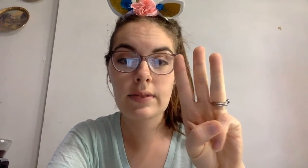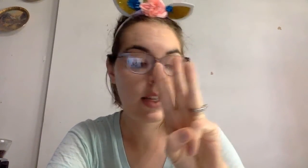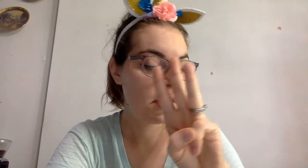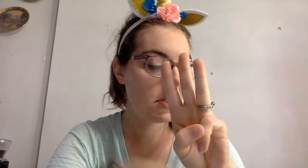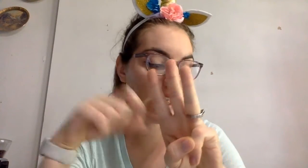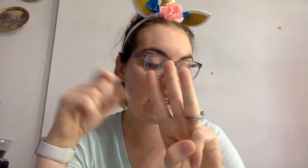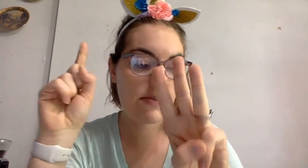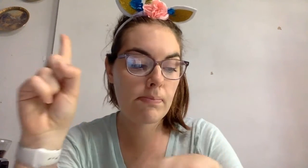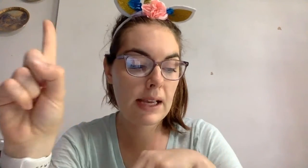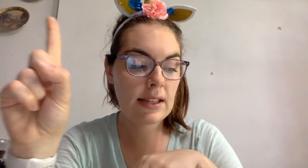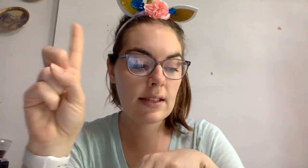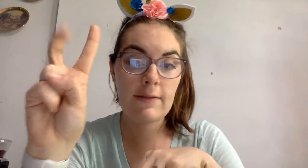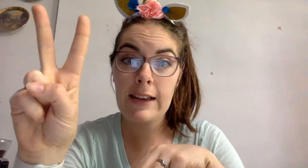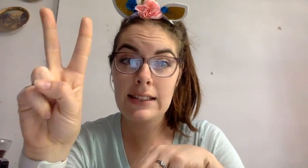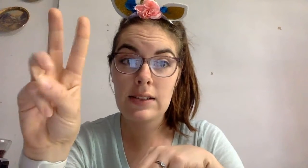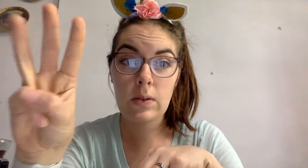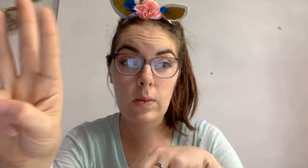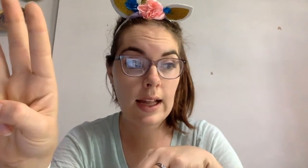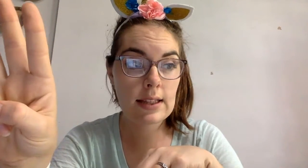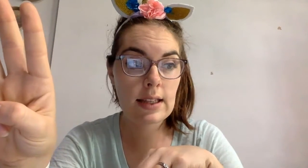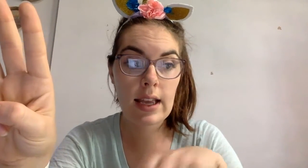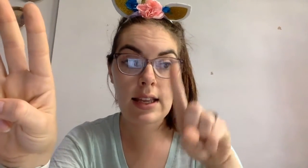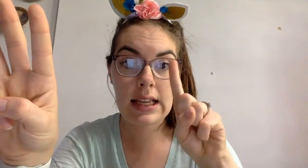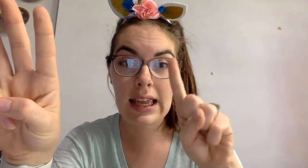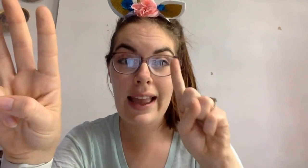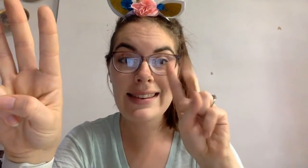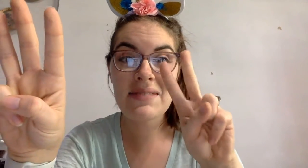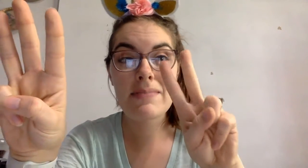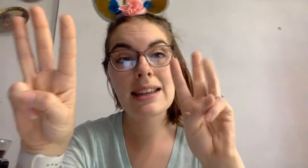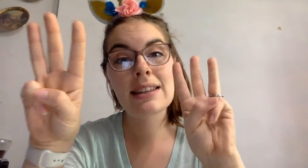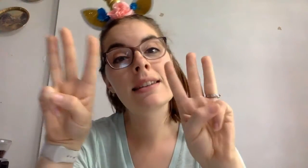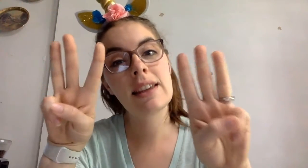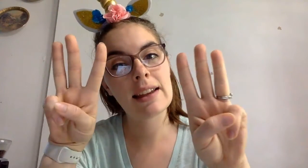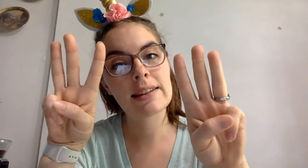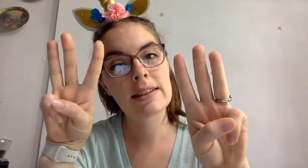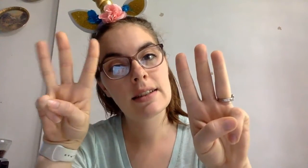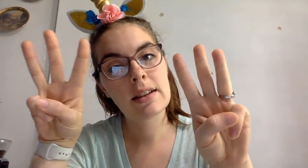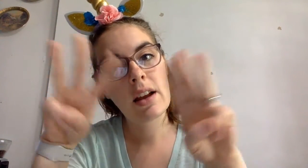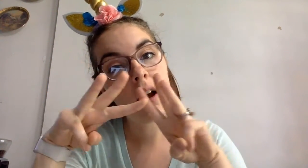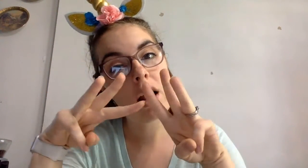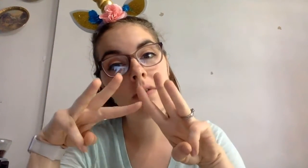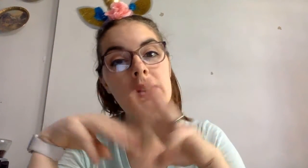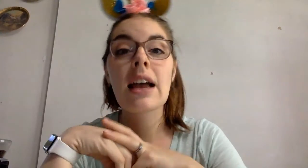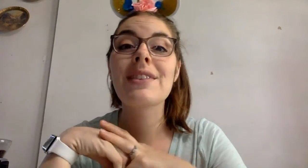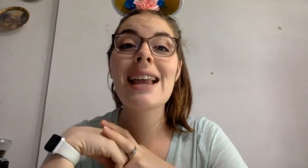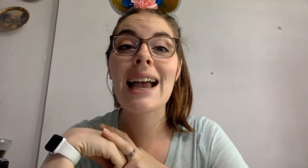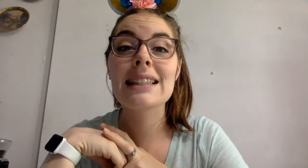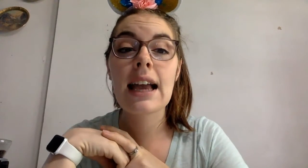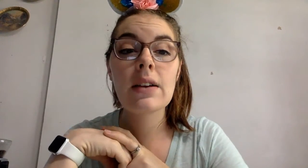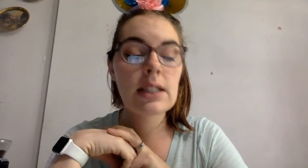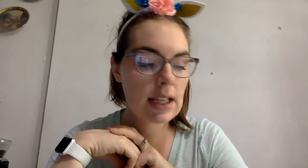So, have bet, vet, wet, and get, met, net. All of those have the et ending